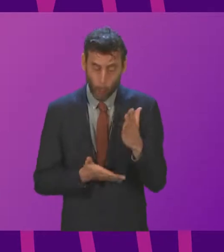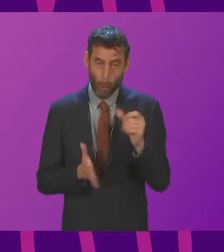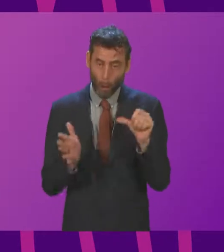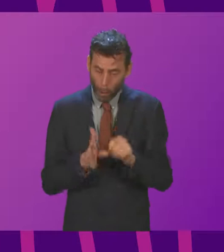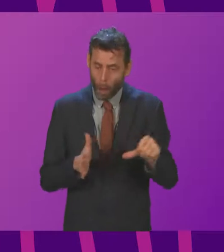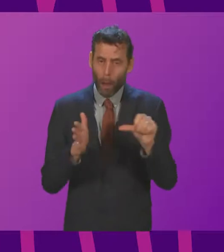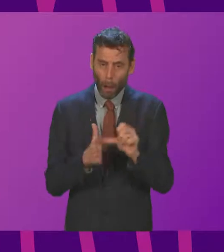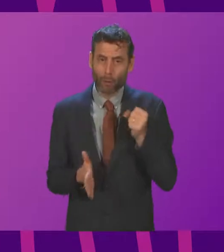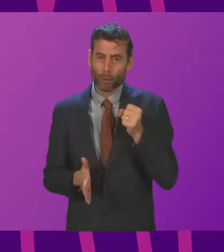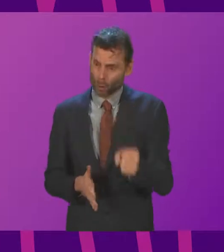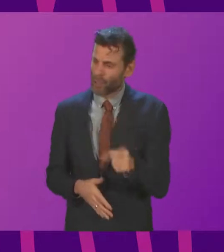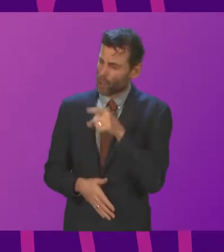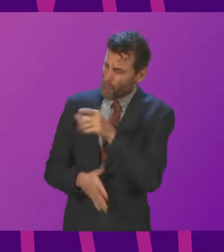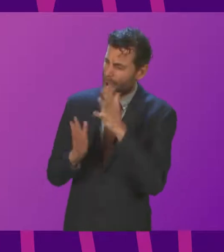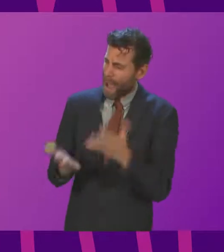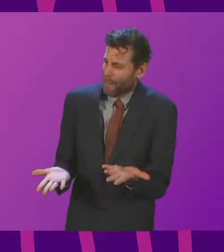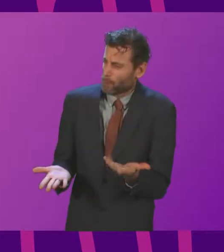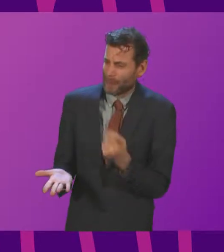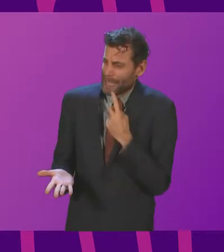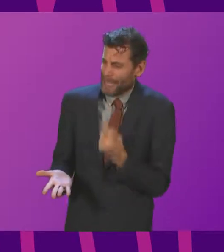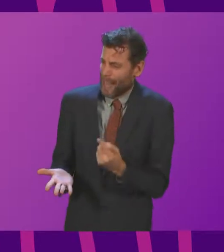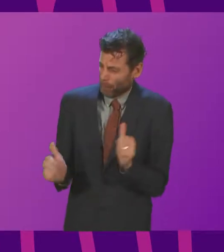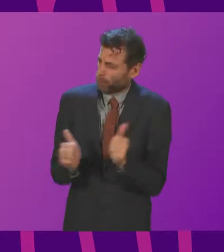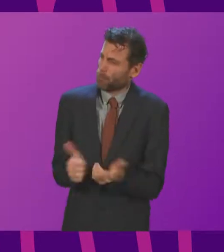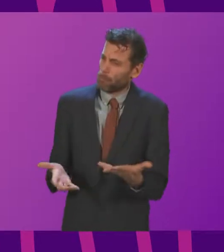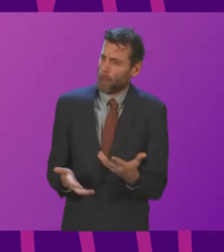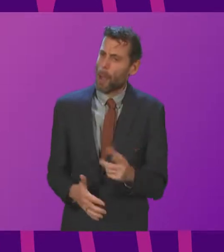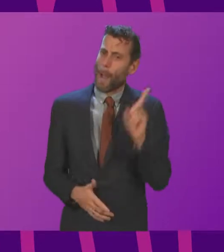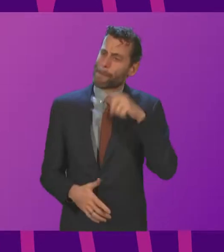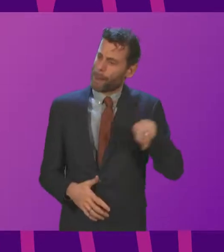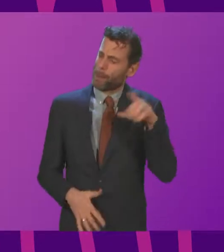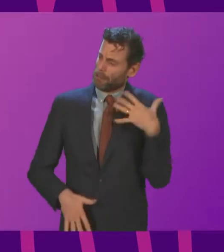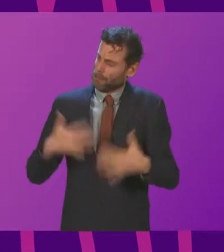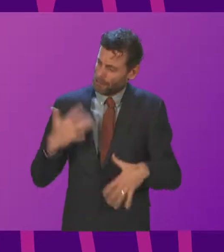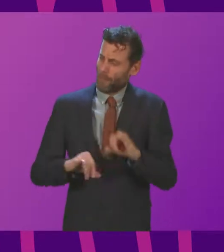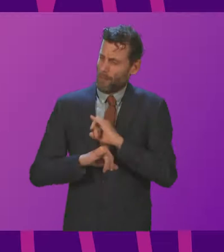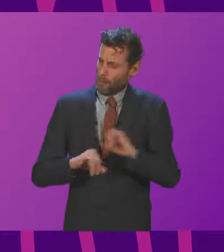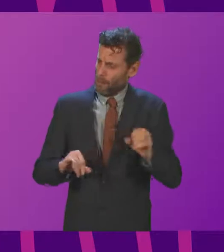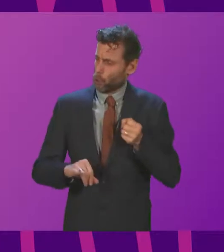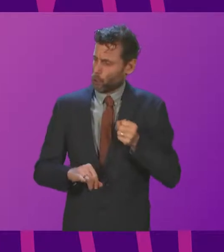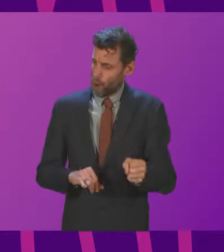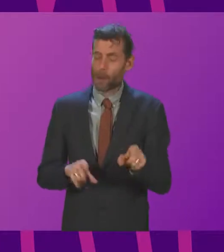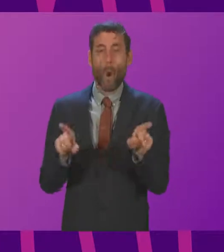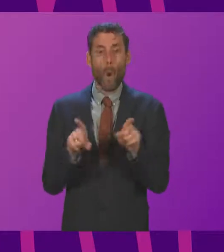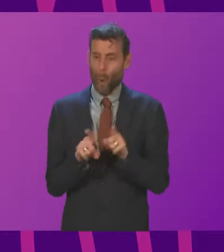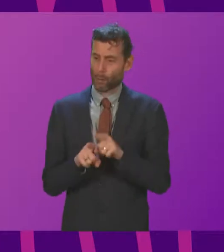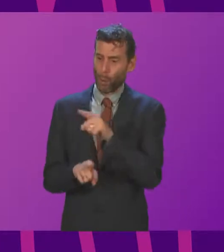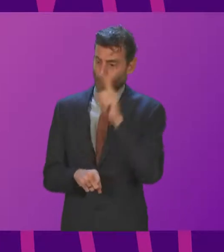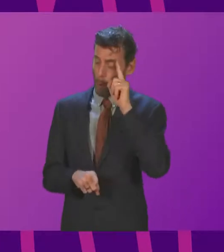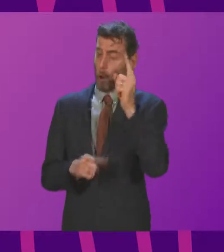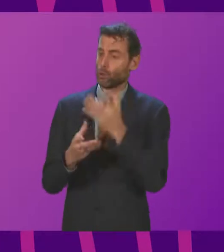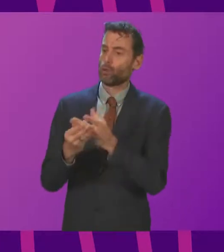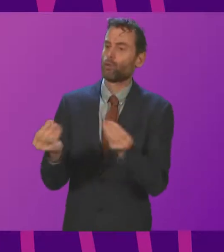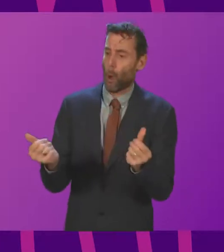the disruption that has caused to people across Scotland and the fact that it's been resolved at the last minute looks like it's more important for